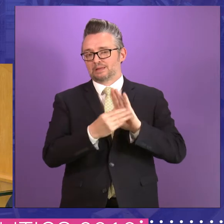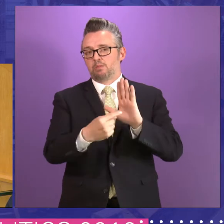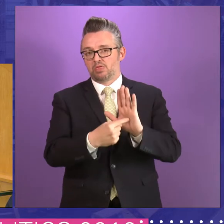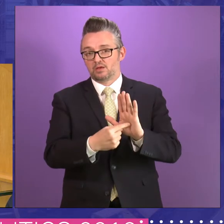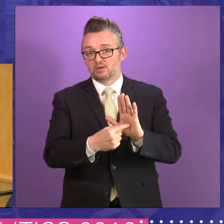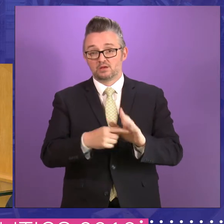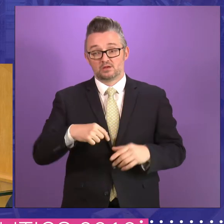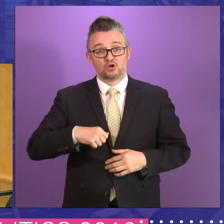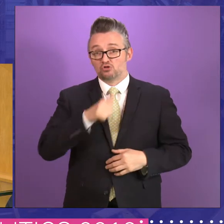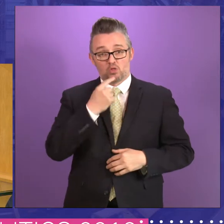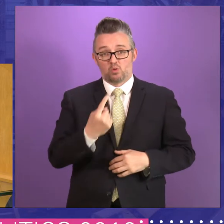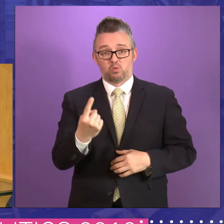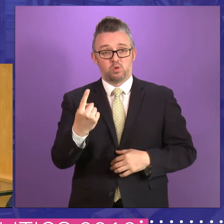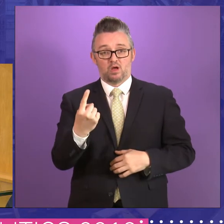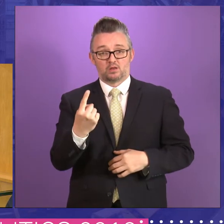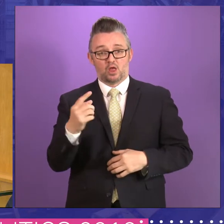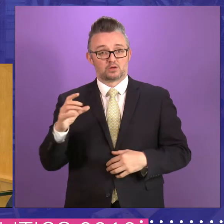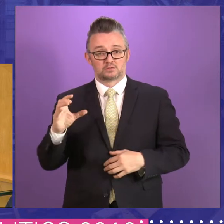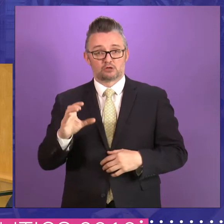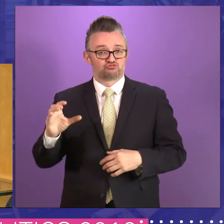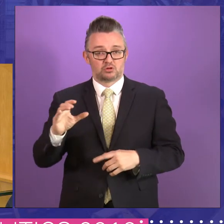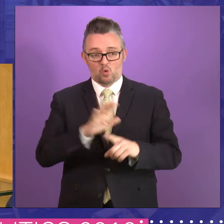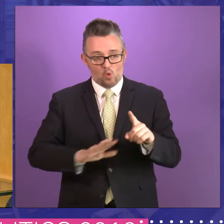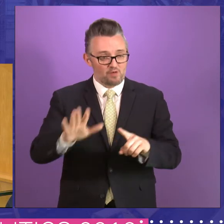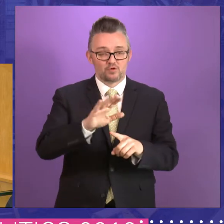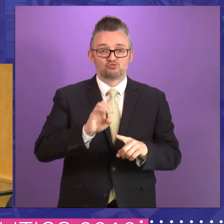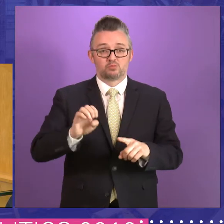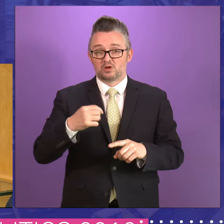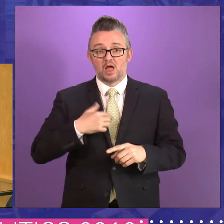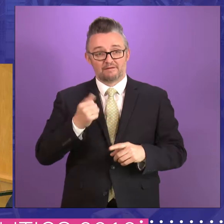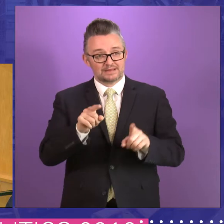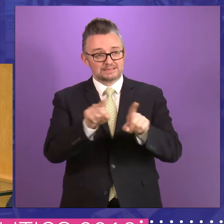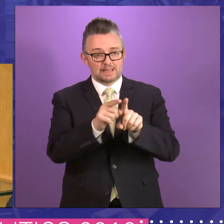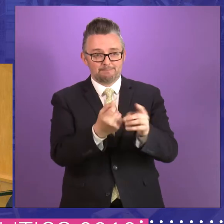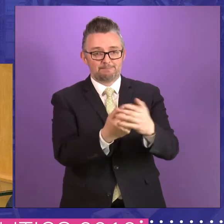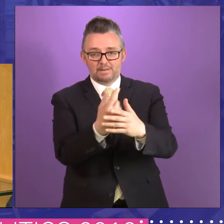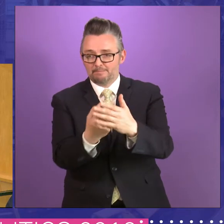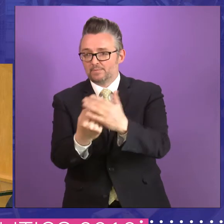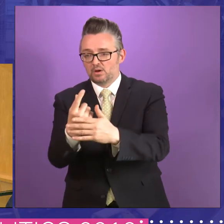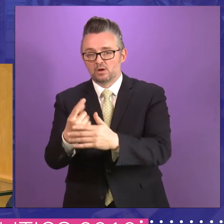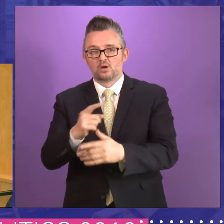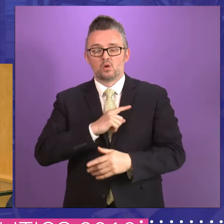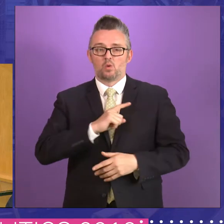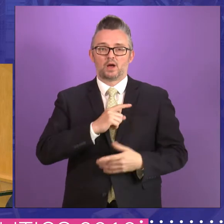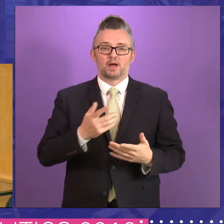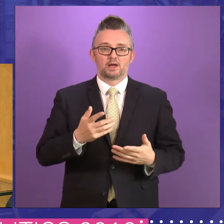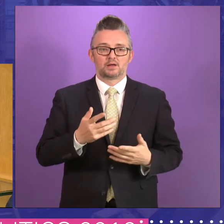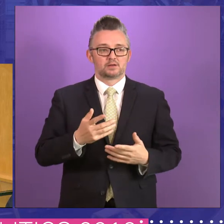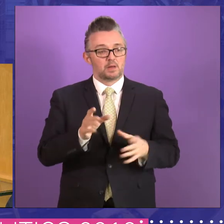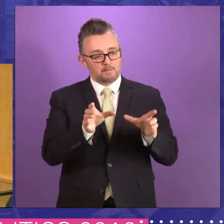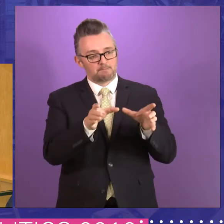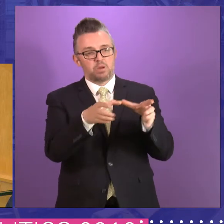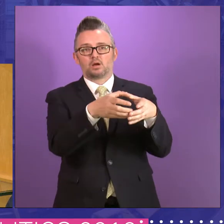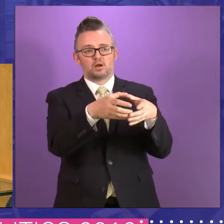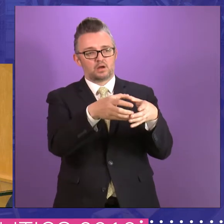are not alone, uh, in terms of countries around Europe where the exact same thing is happening. The rise of, uh, parties